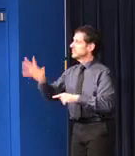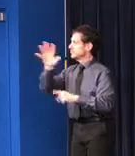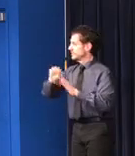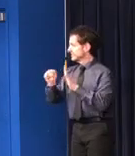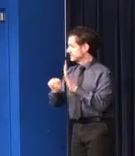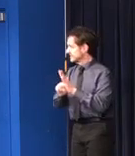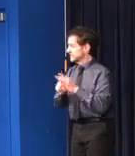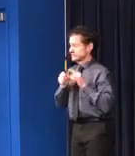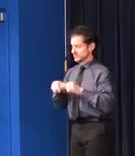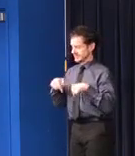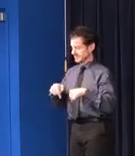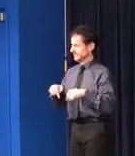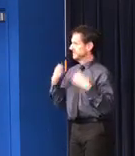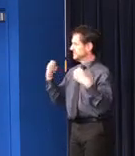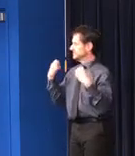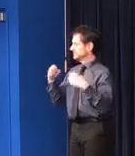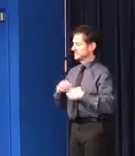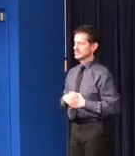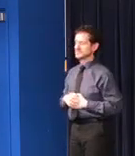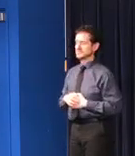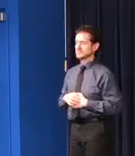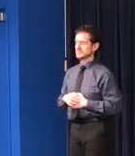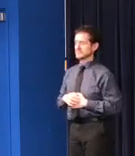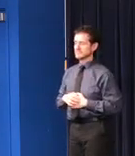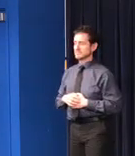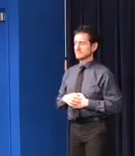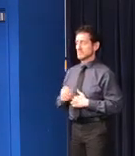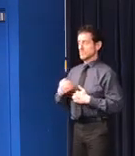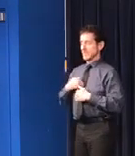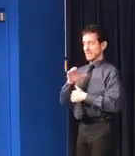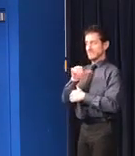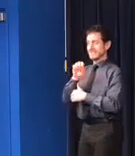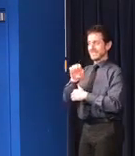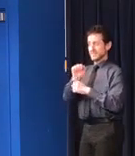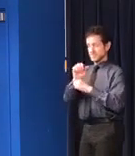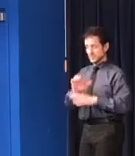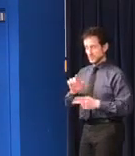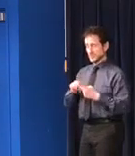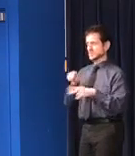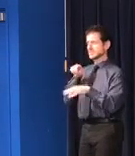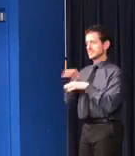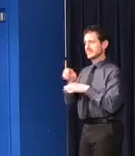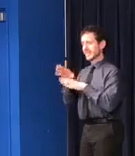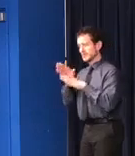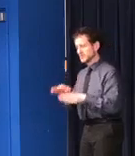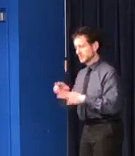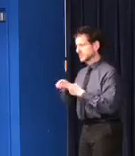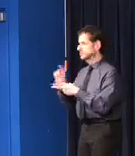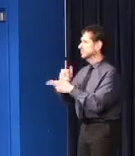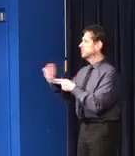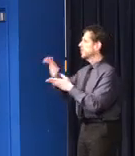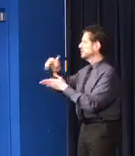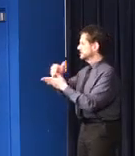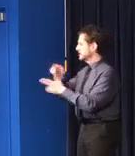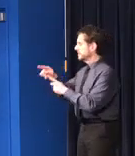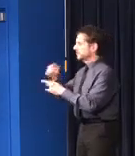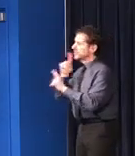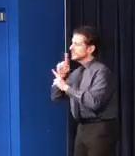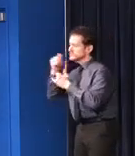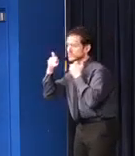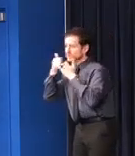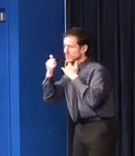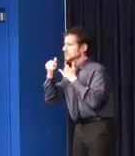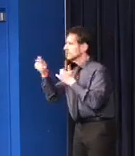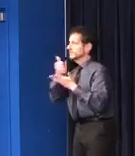this crisis. To our nimble, responsive caseworkers, counselors, and call center agents who continue to help people